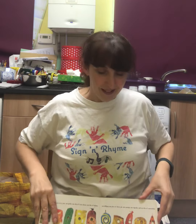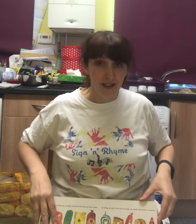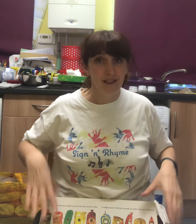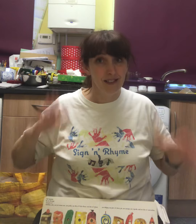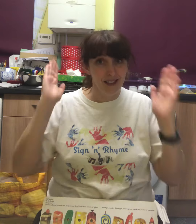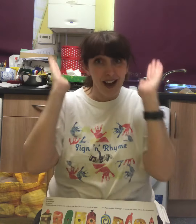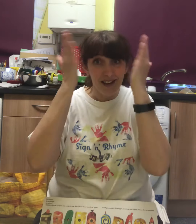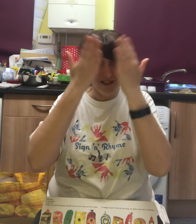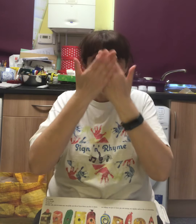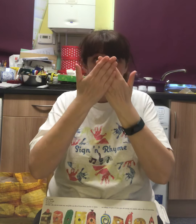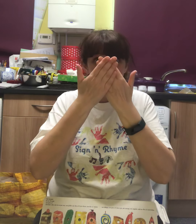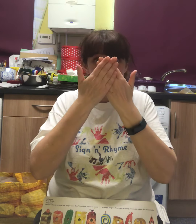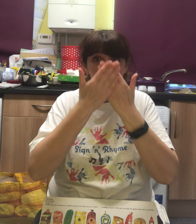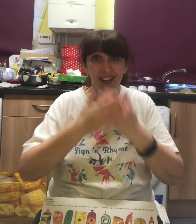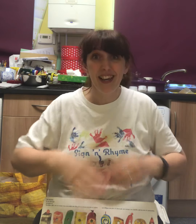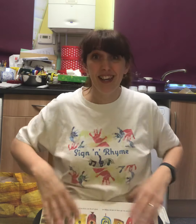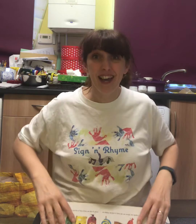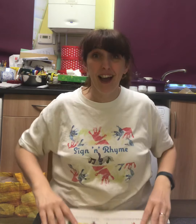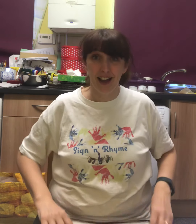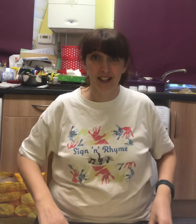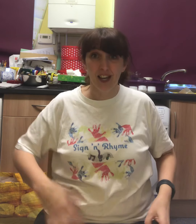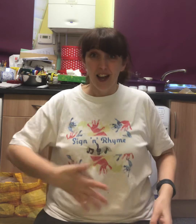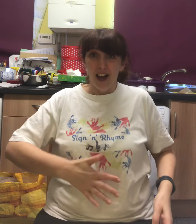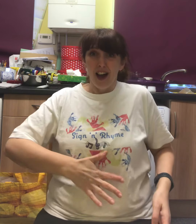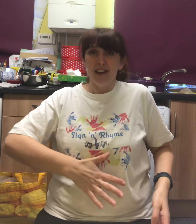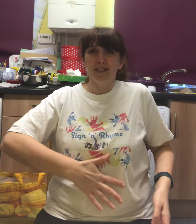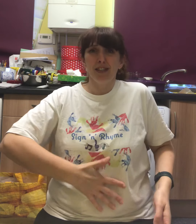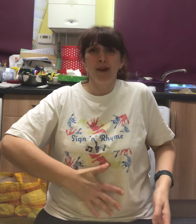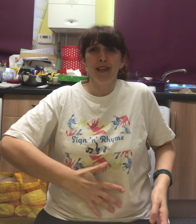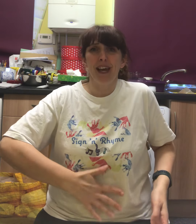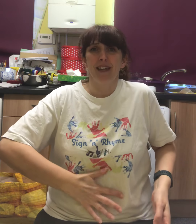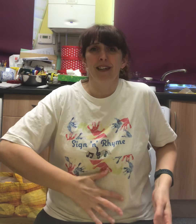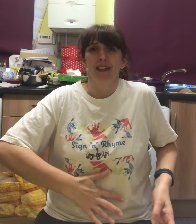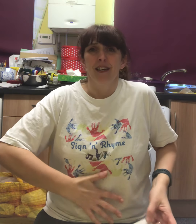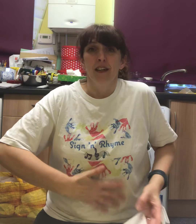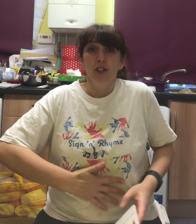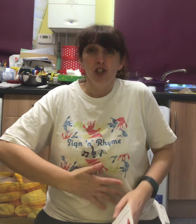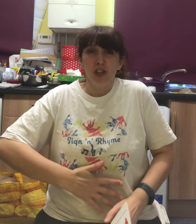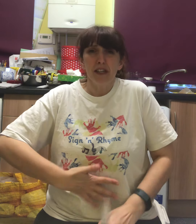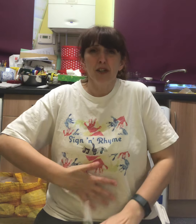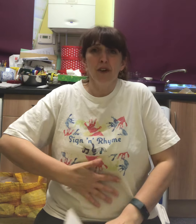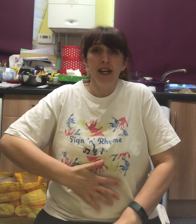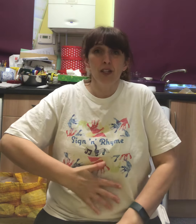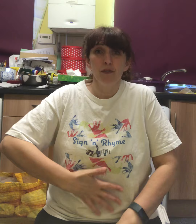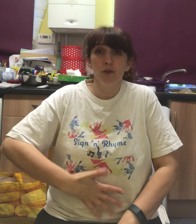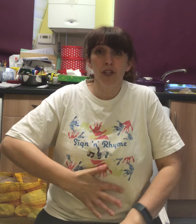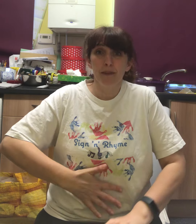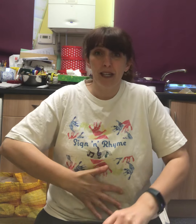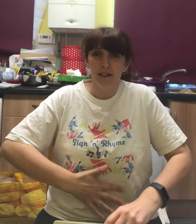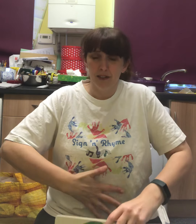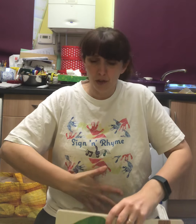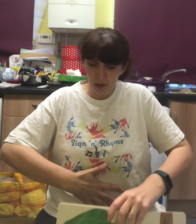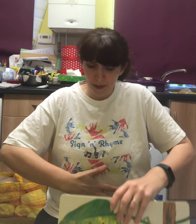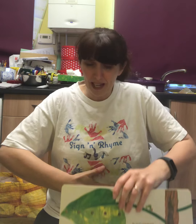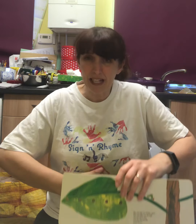That night, he had a tummy ache. Shake your hand over your tummy. It's got a pain.